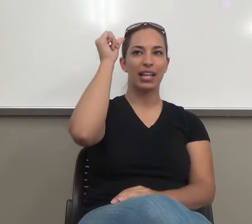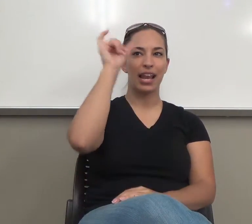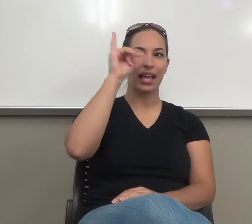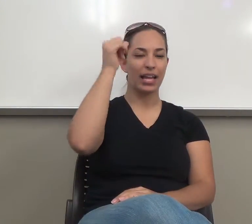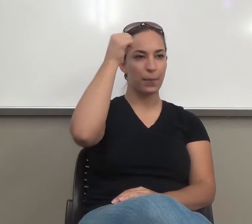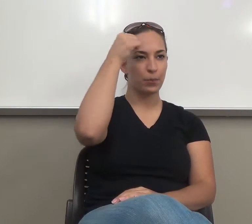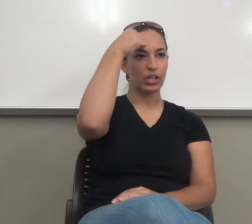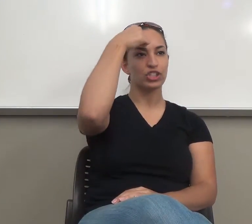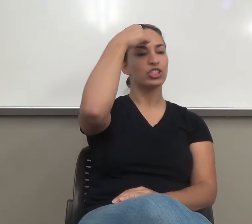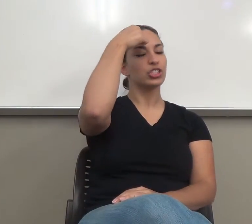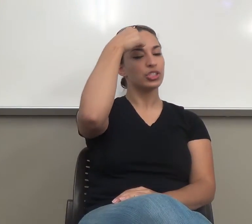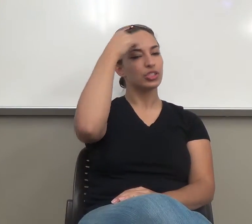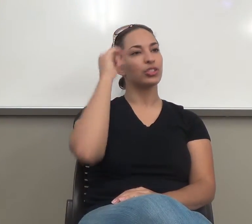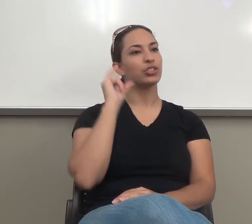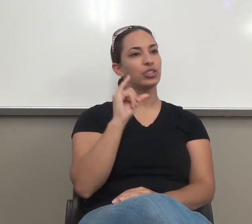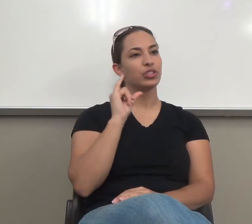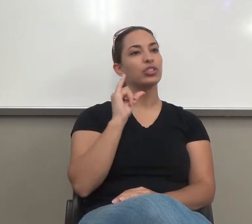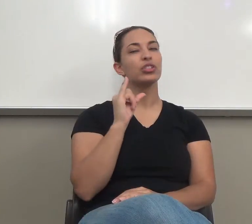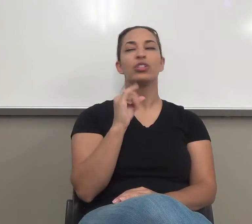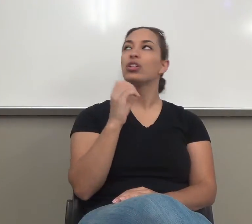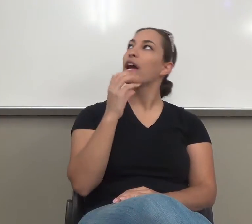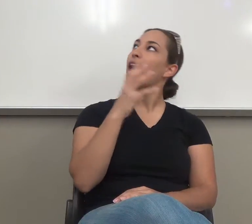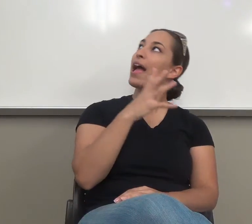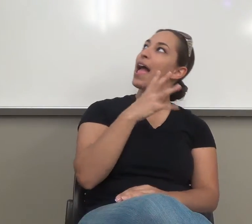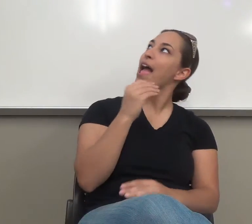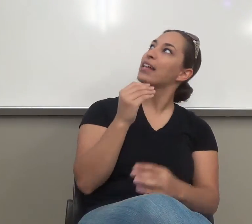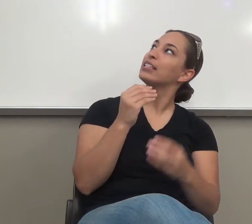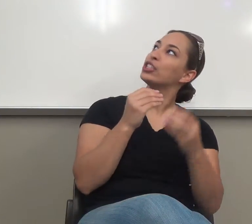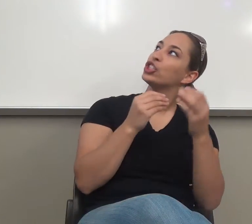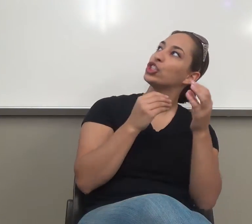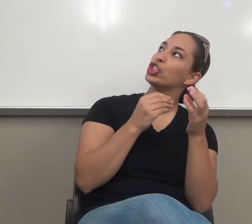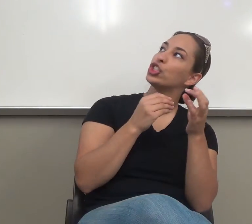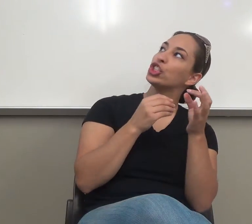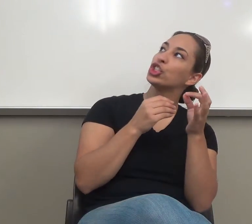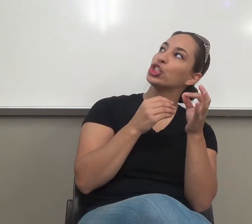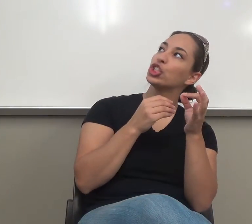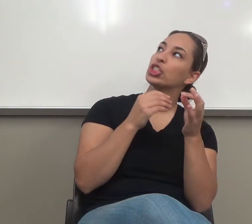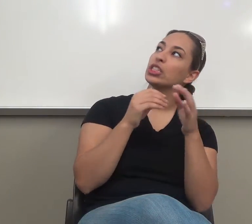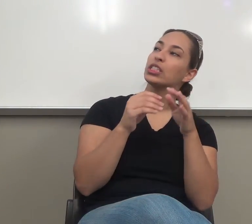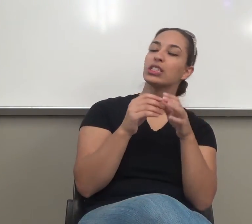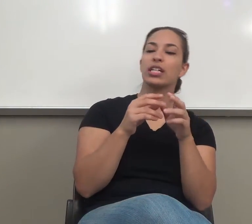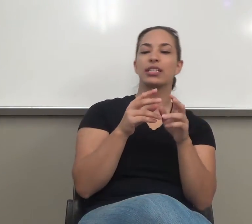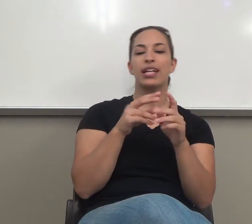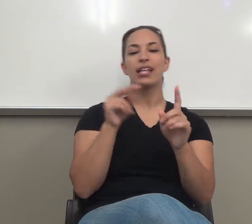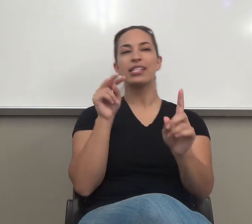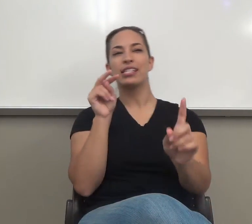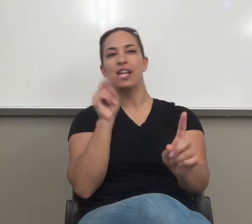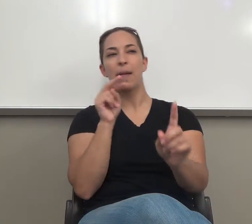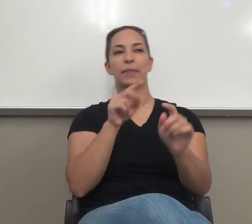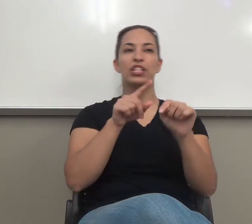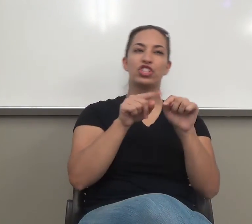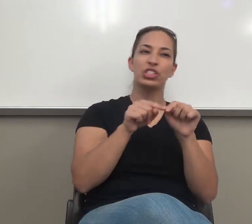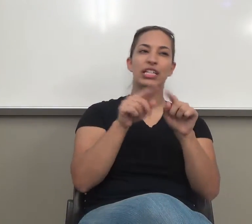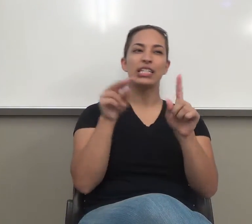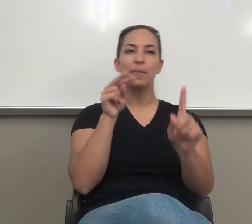Okay? Okay? You're thinking, what the hell is that? I've never heard of that before. Okay? These are going to be in your